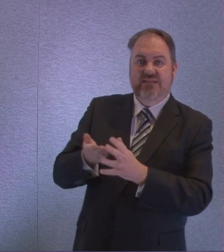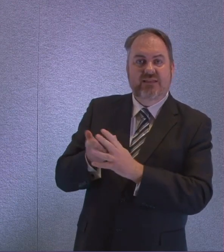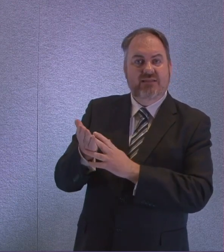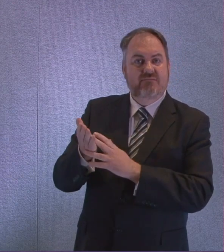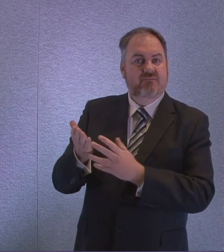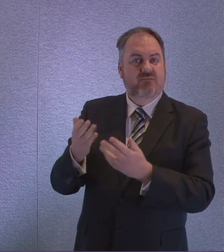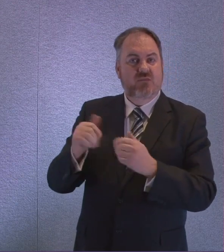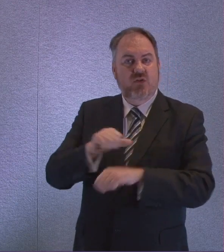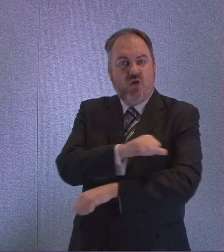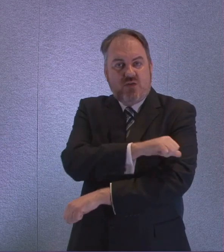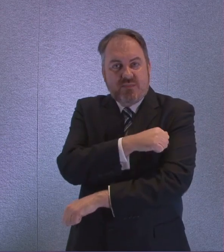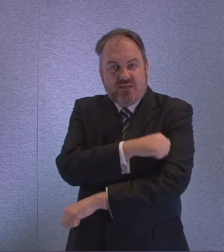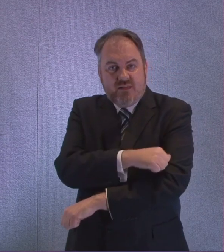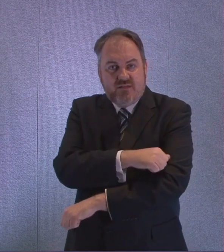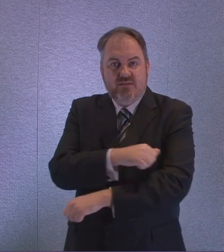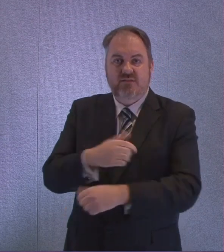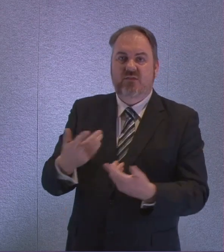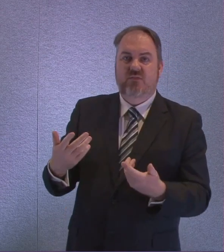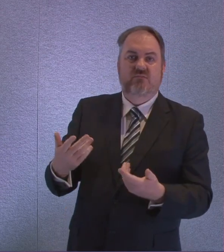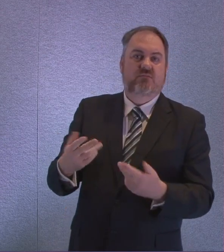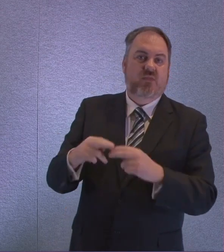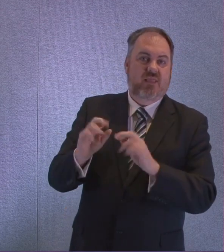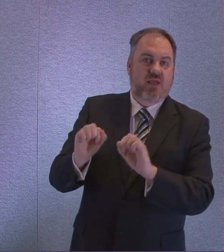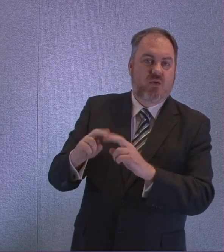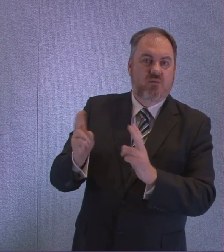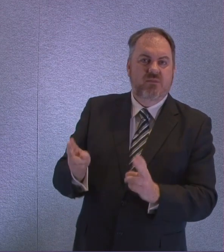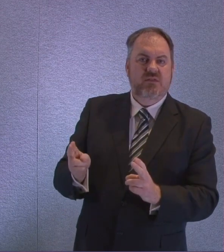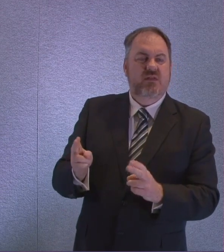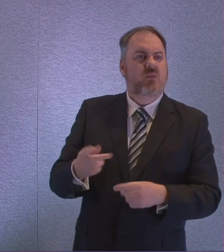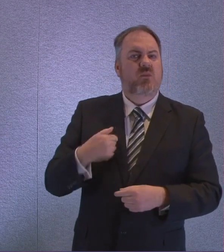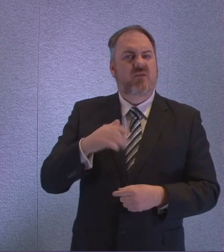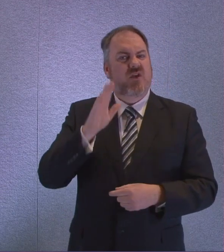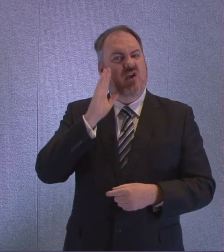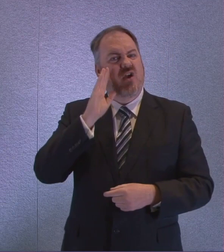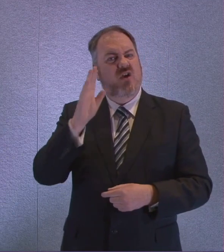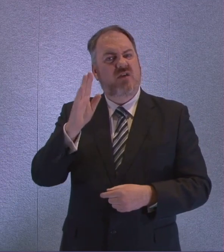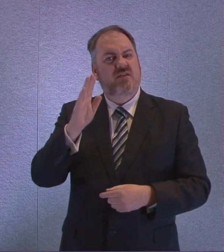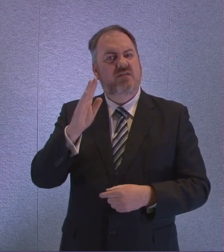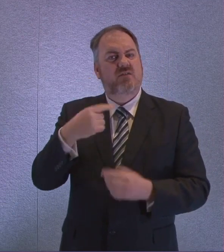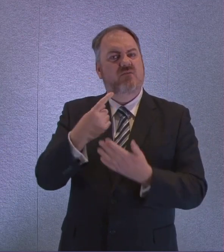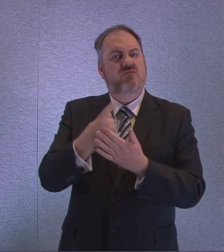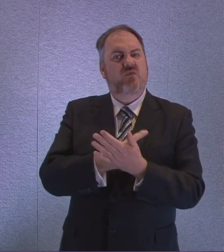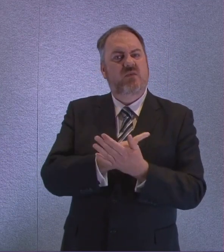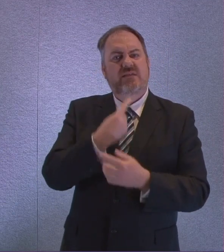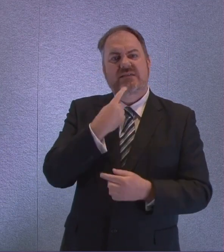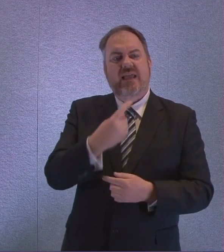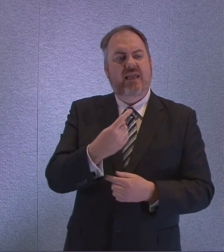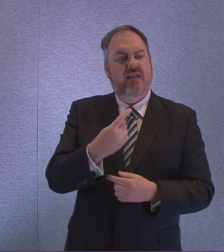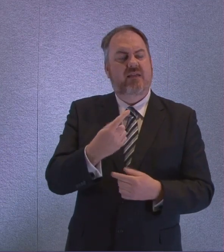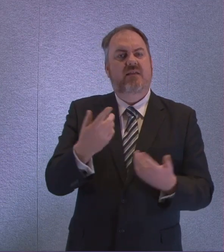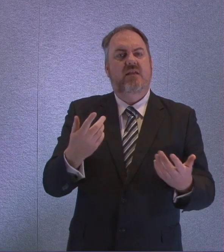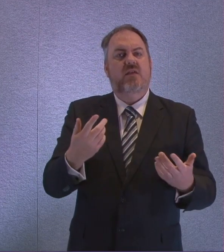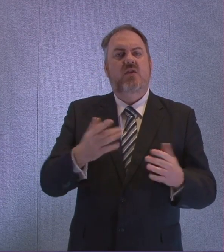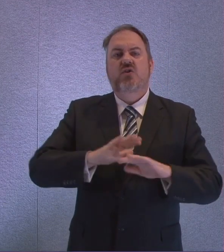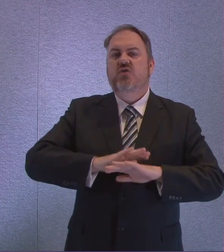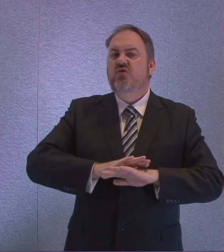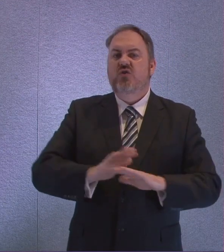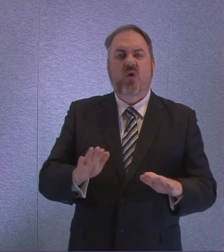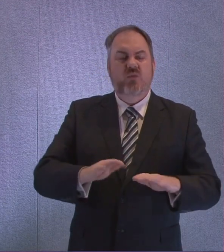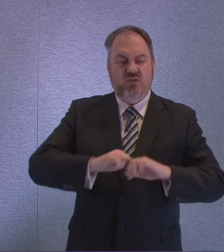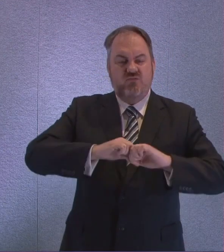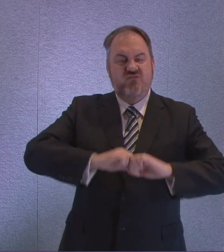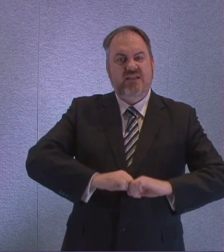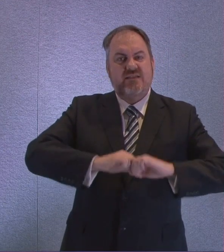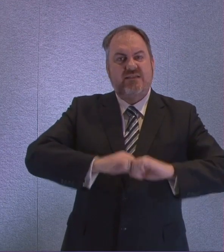is the issuing of instructions not to resuscitate a patient in certain circumstances, known as DNR notices for